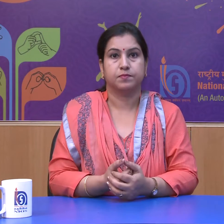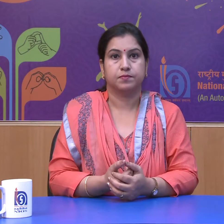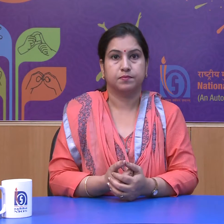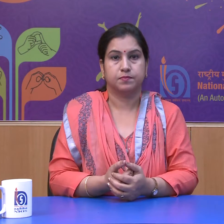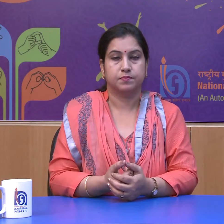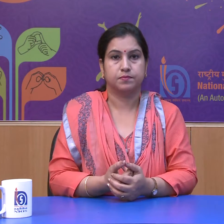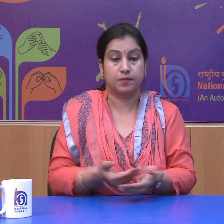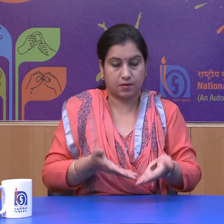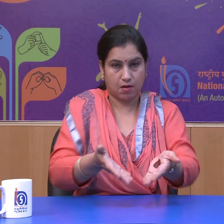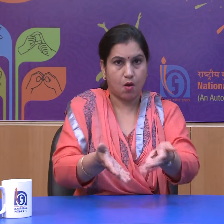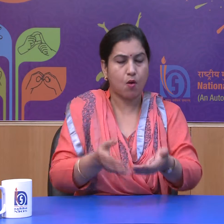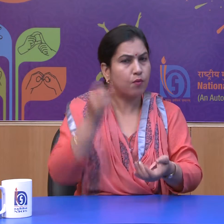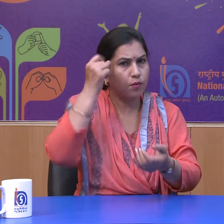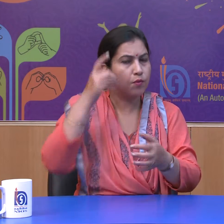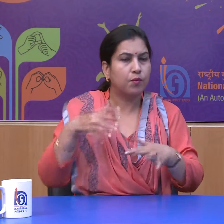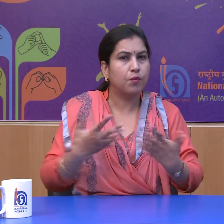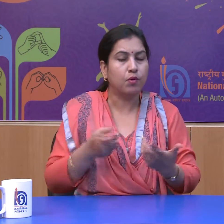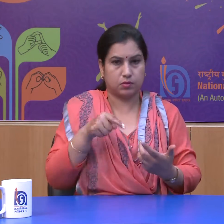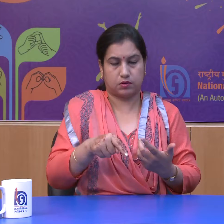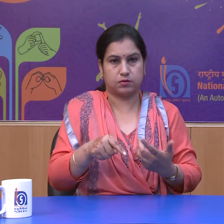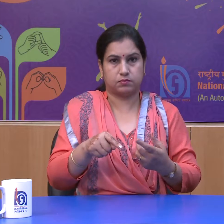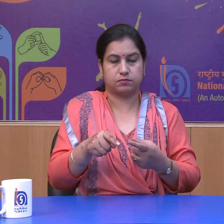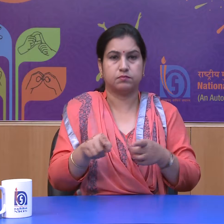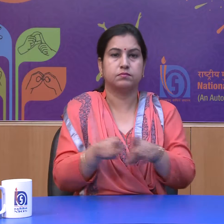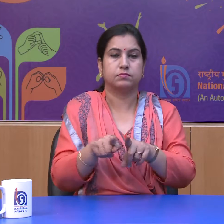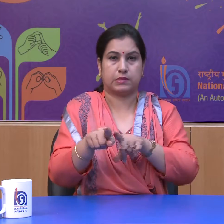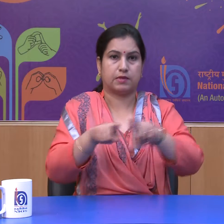Let us try to understand this with the help of an example.